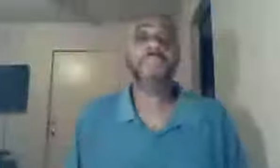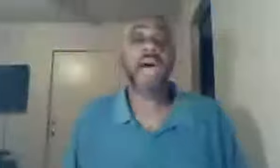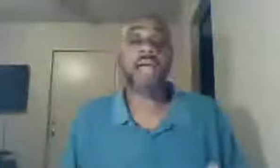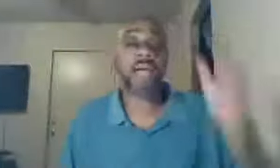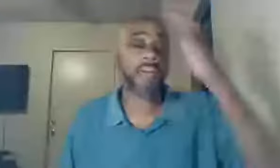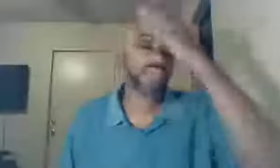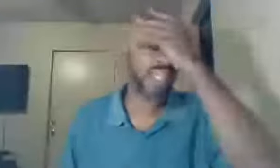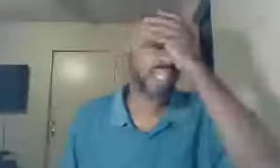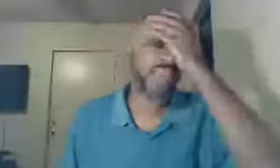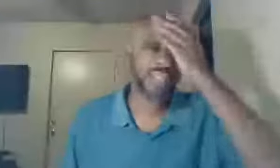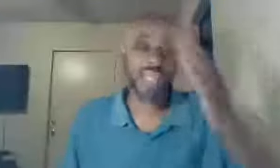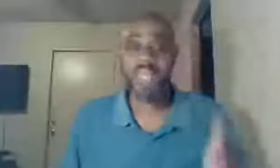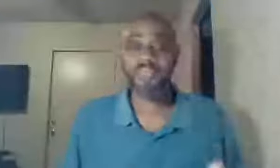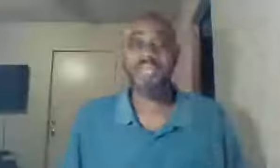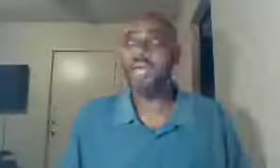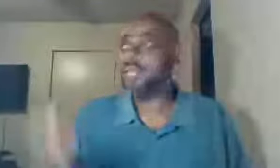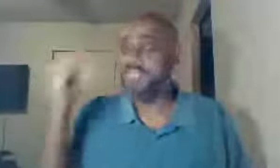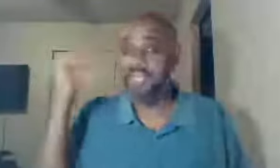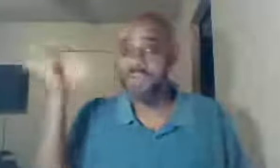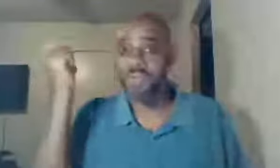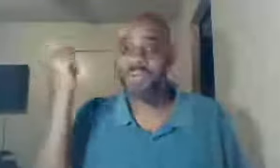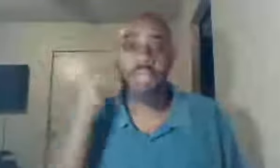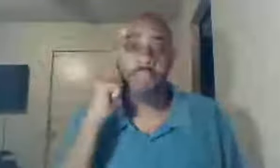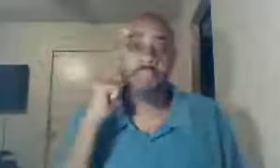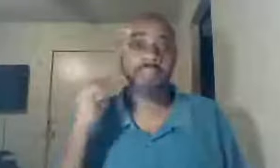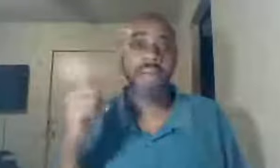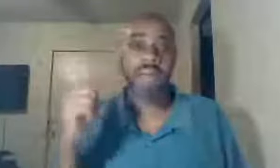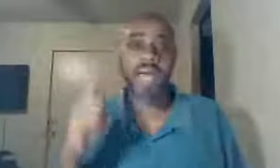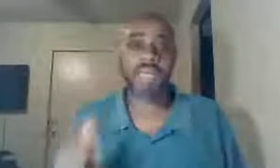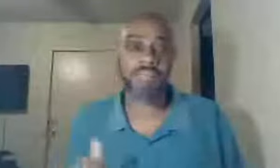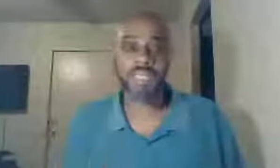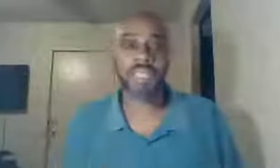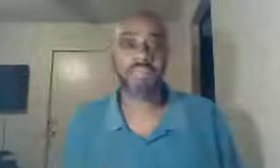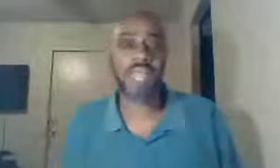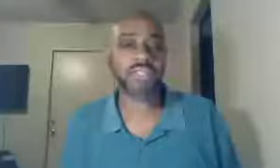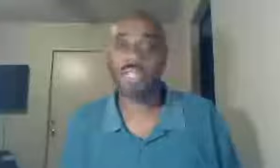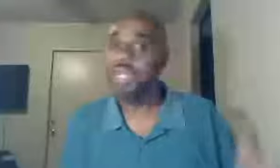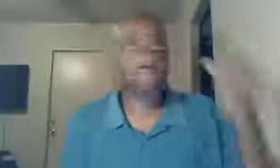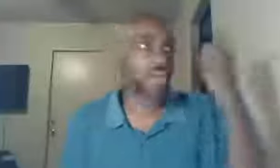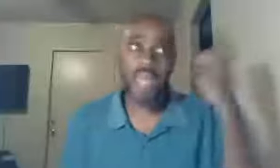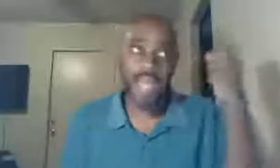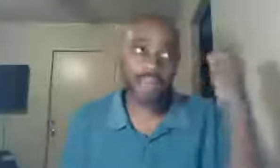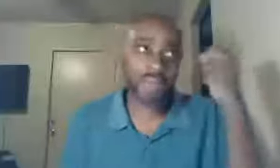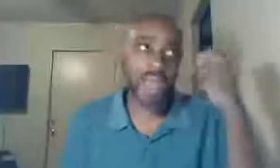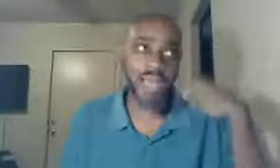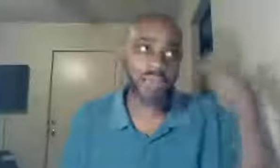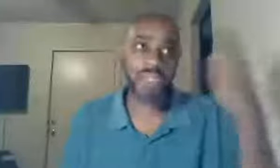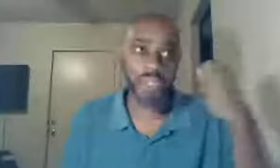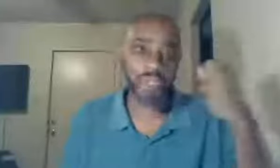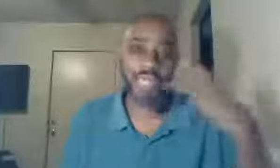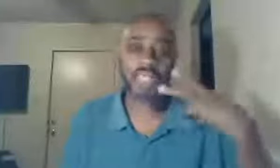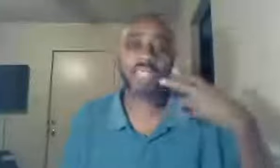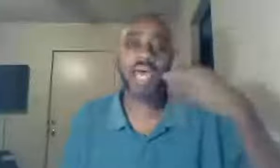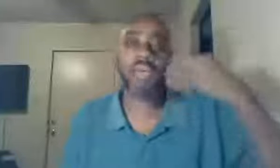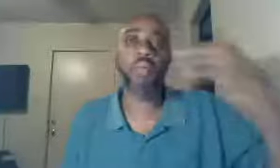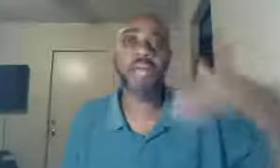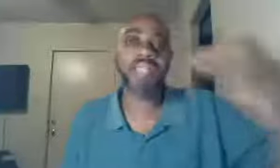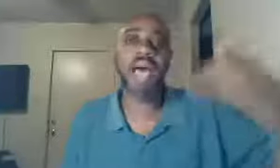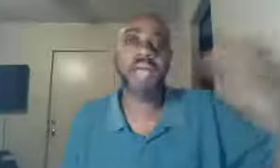I'm thinking right things, and then something will jump up in my mind, and be a temptation, so I got to have my mind renewed, and that's not a one-time